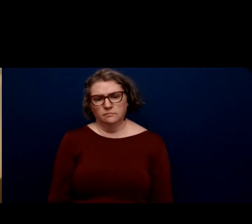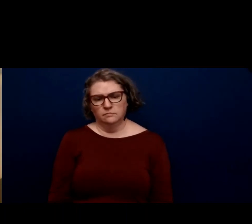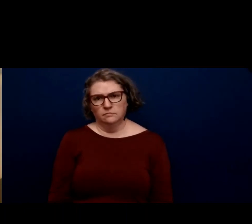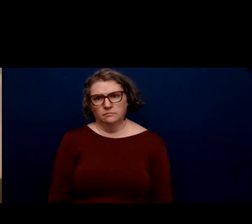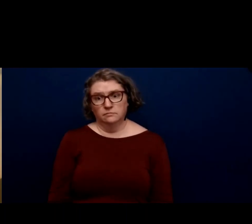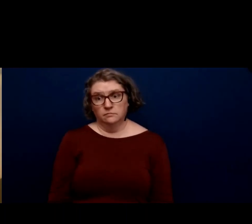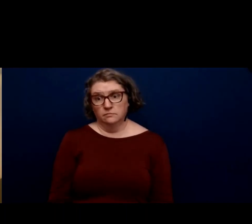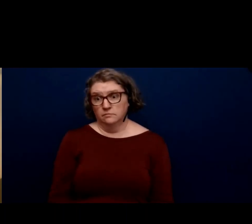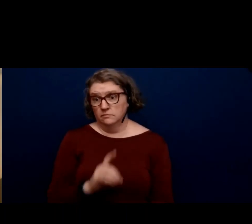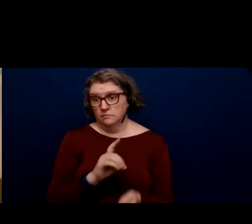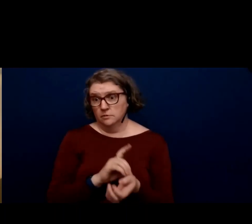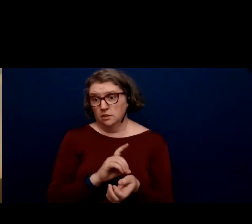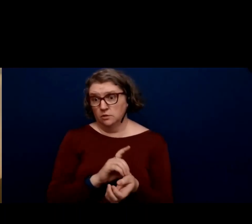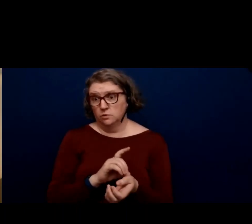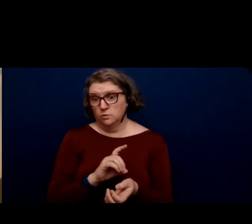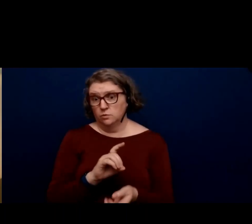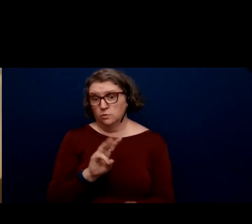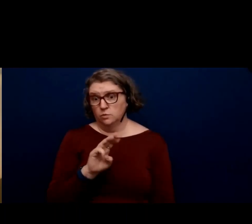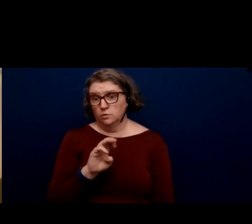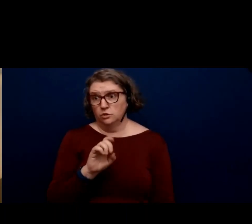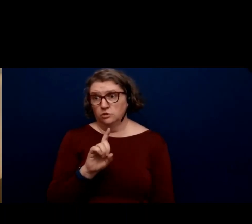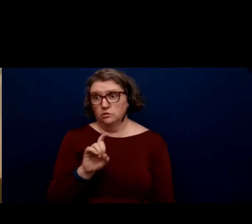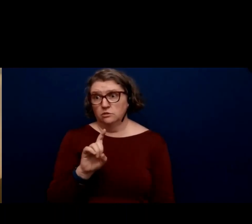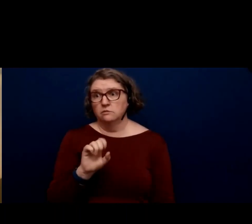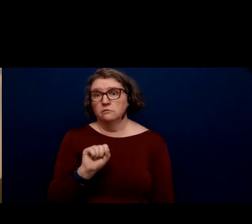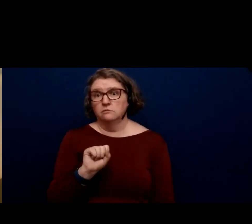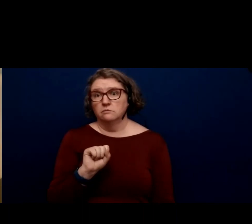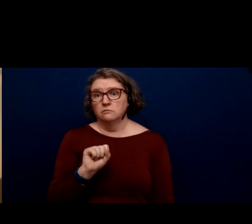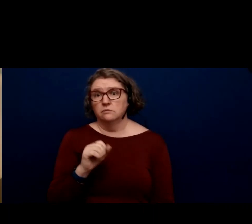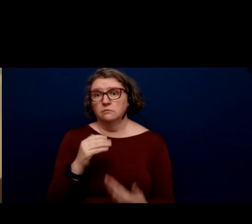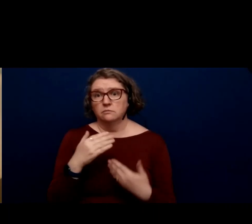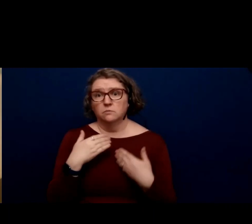Dr. Sophia Udard, you are allowed to talk. Please unmute.